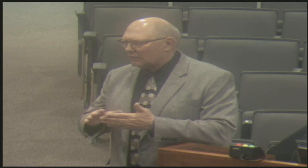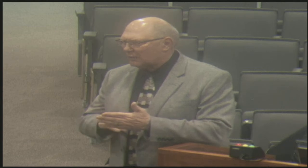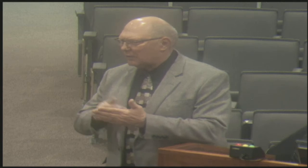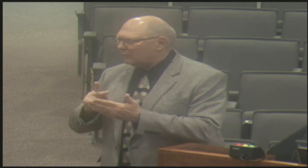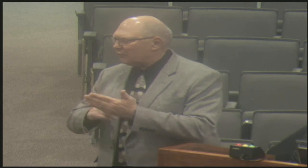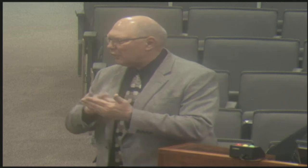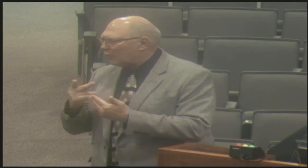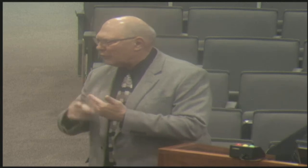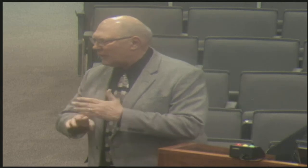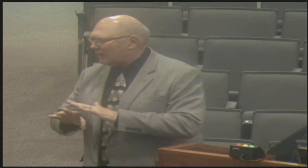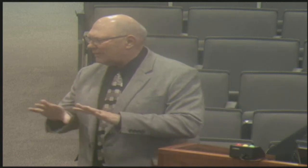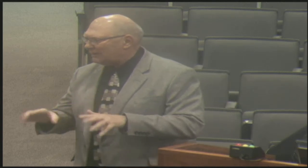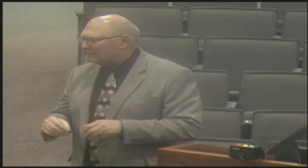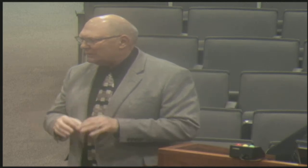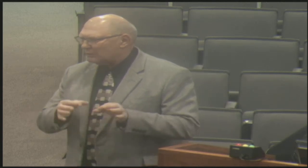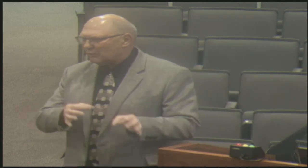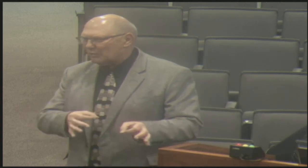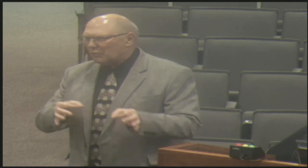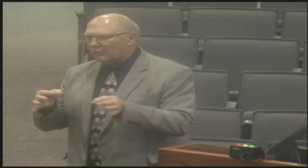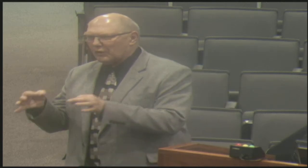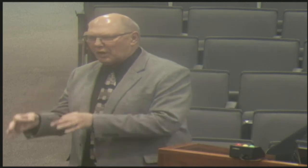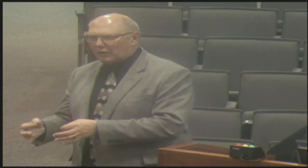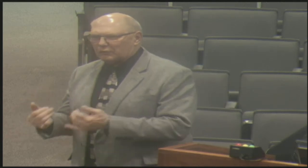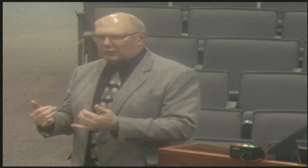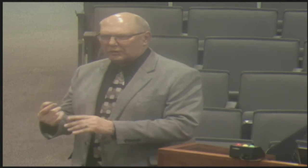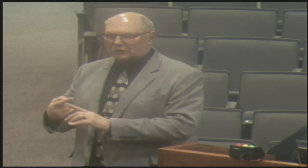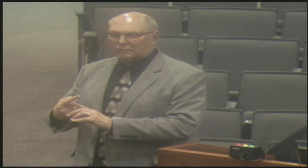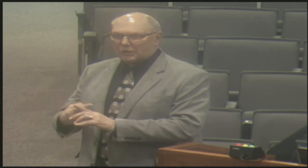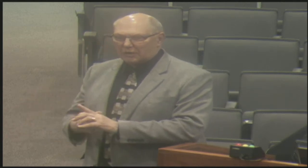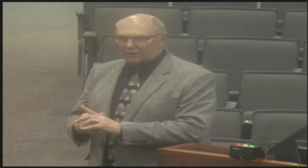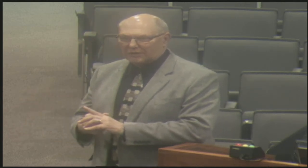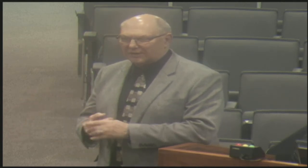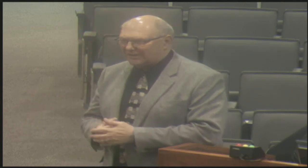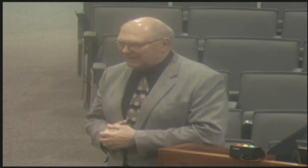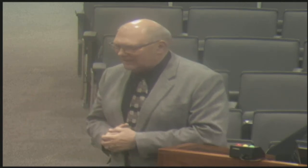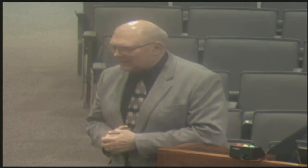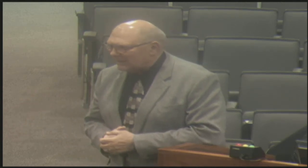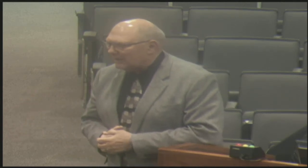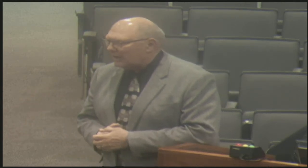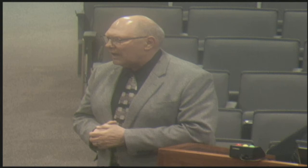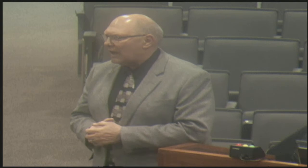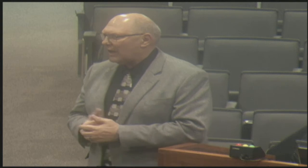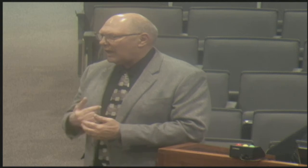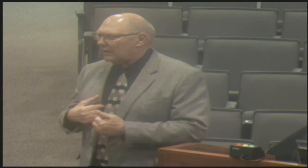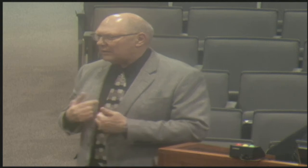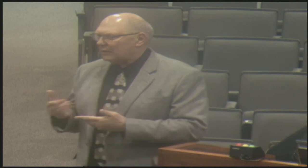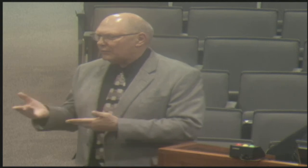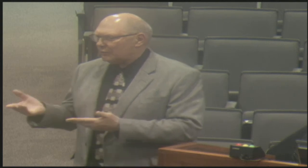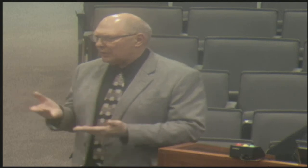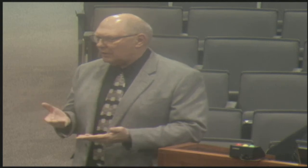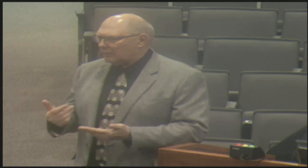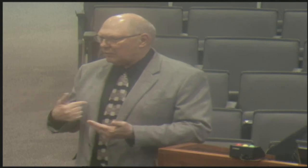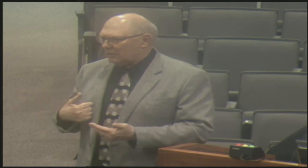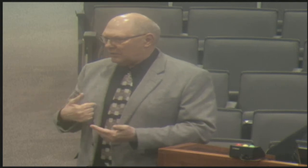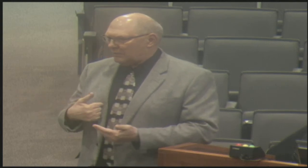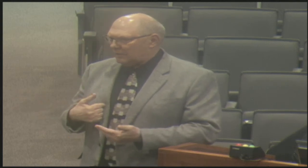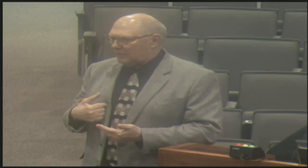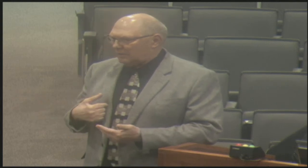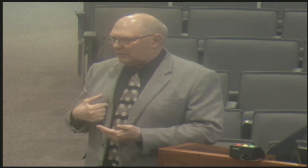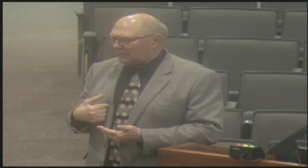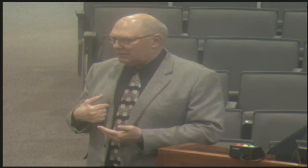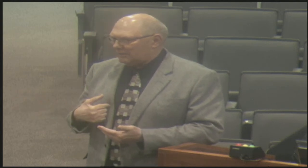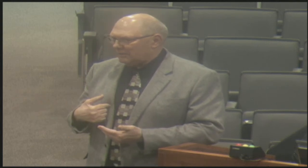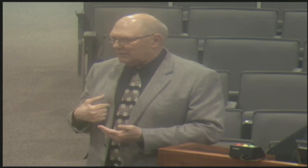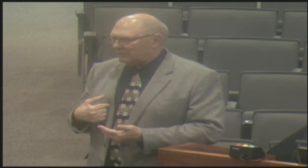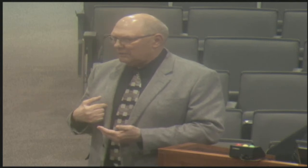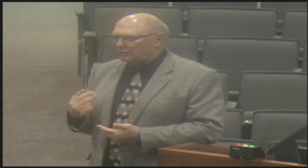But we had some issues with our scheduling and our programming. And so we rescheduled that. And we are now going to address that